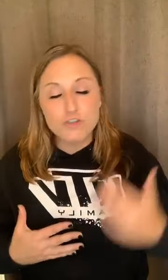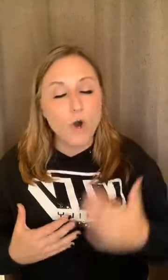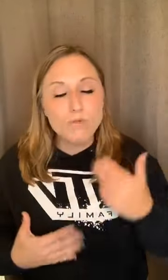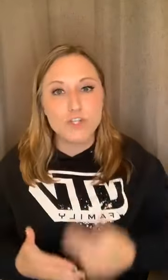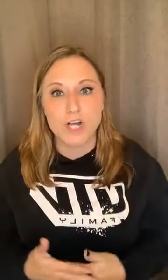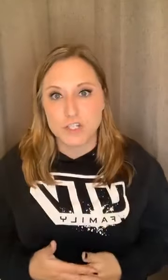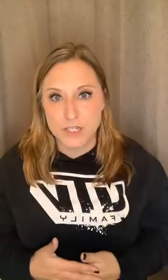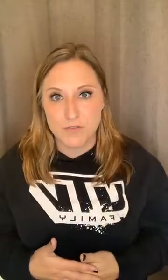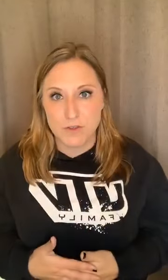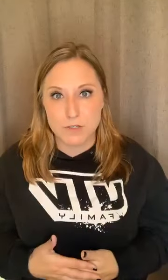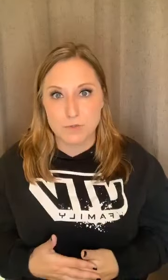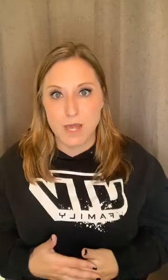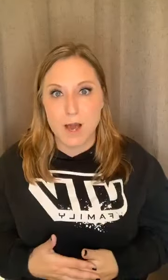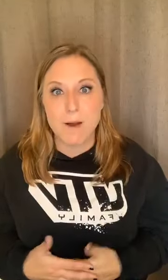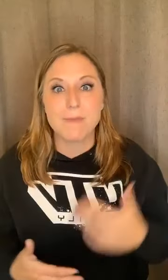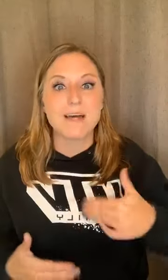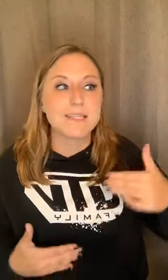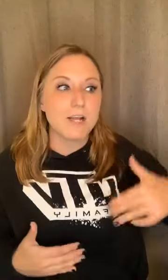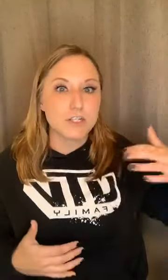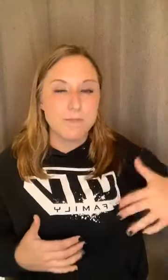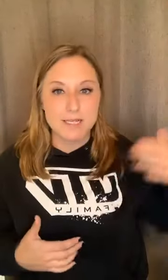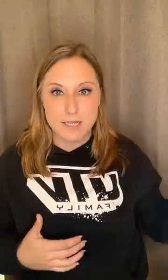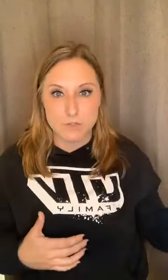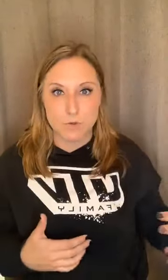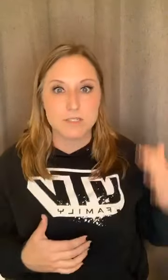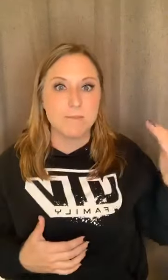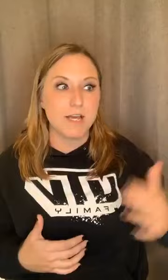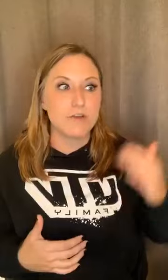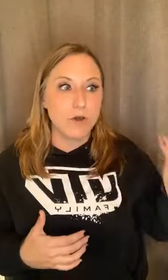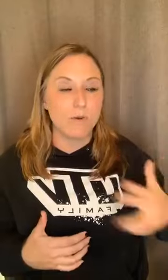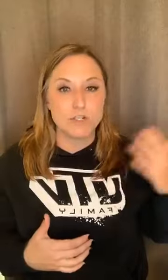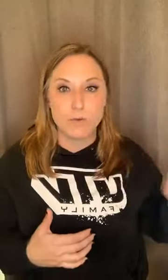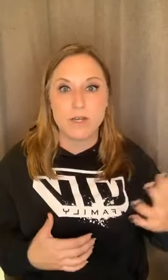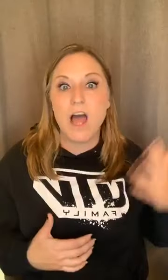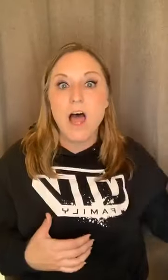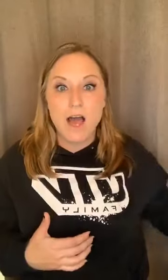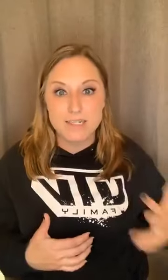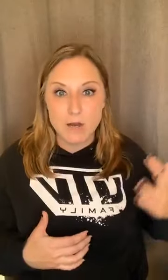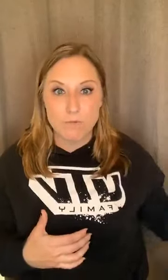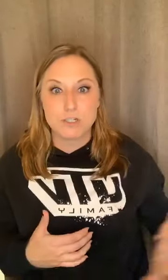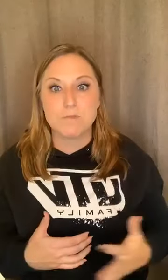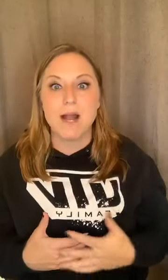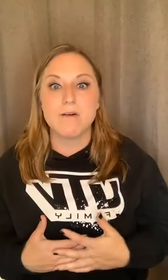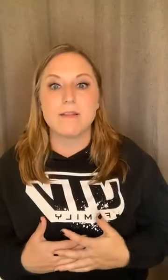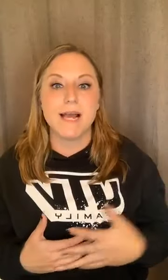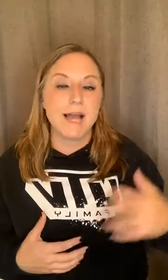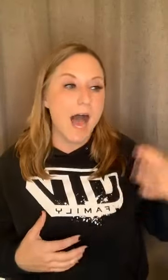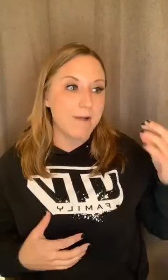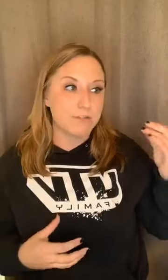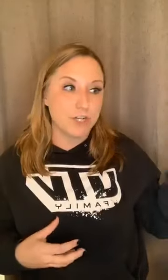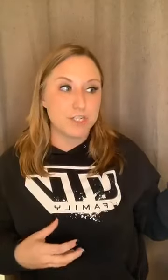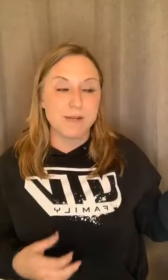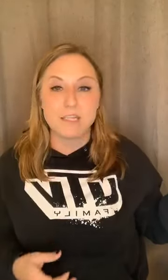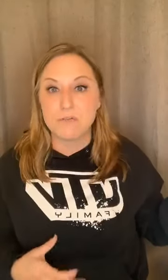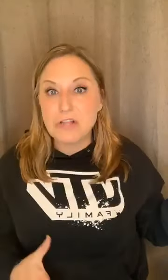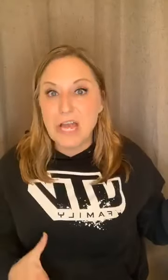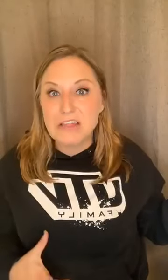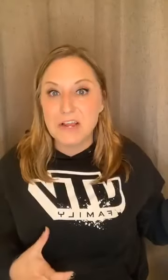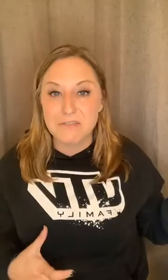don't judge these feelings when they come up because that just makes things worse. It makes you go into an, a downward spiral. Like I was judging myself for laying there for